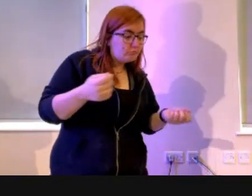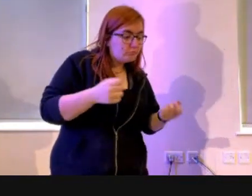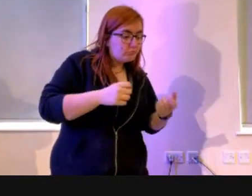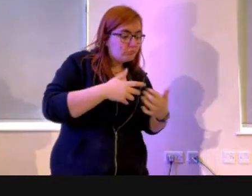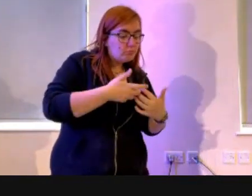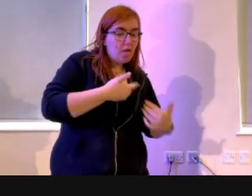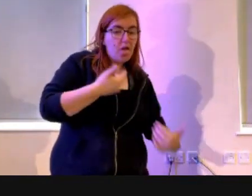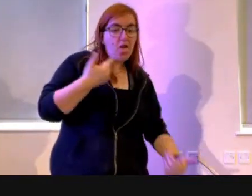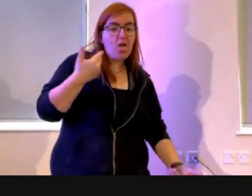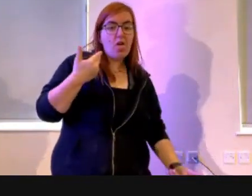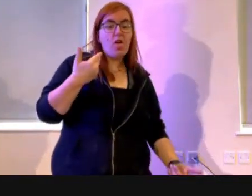causes